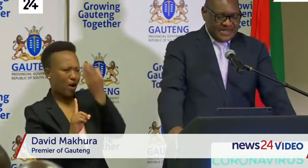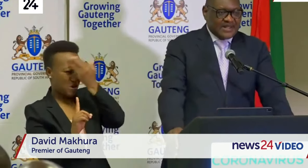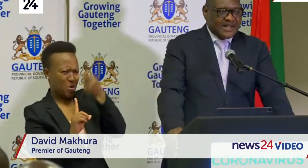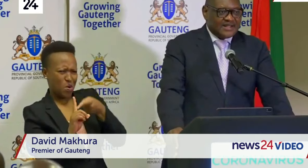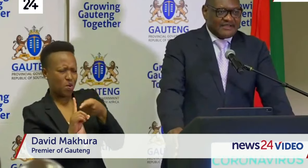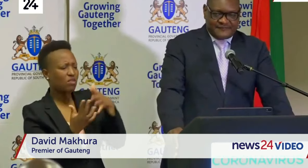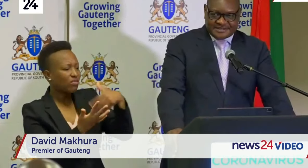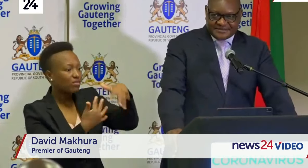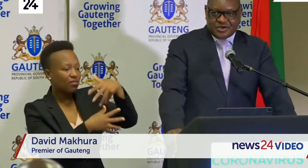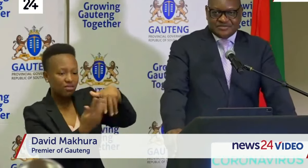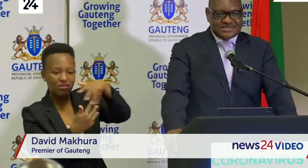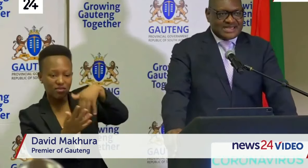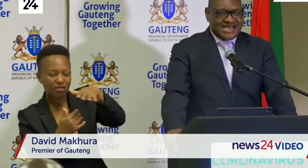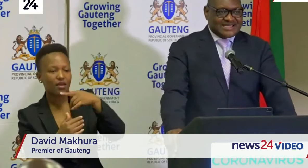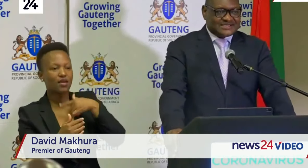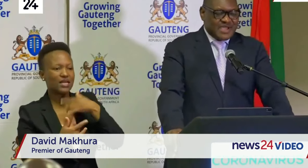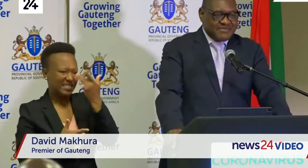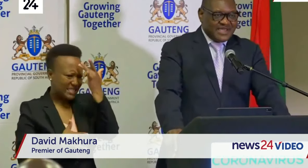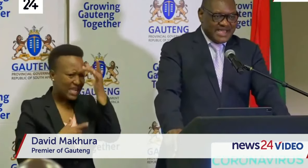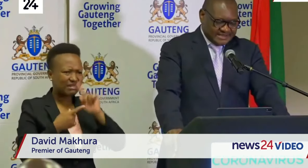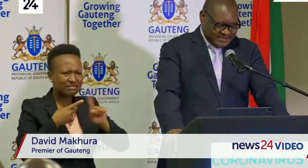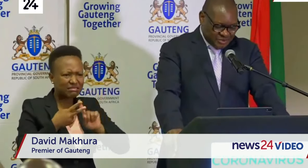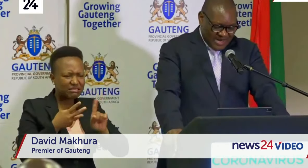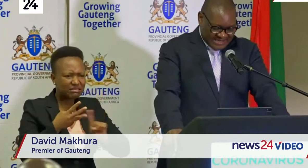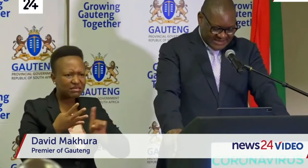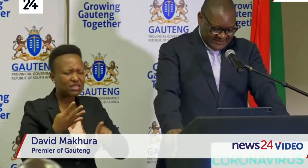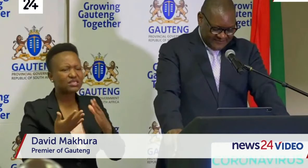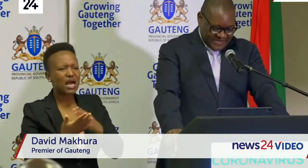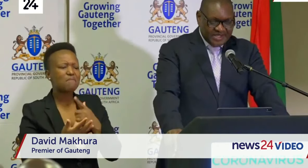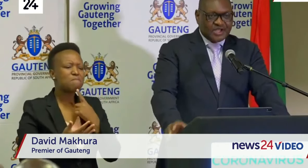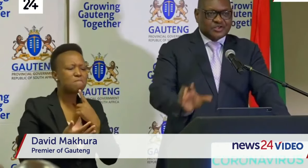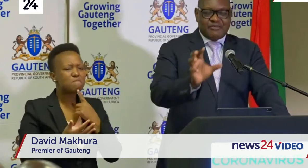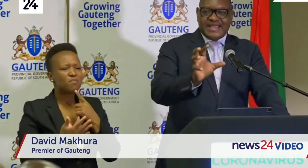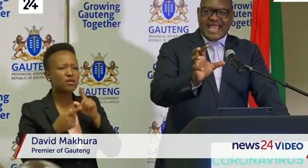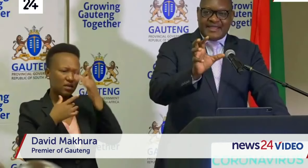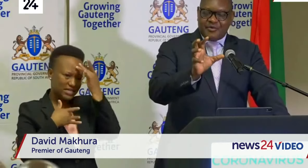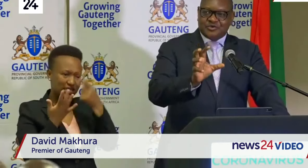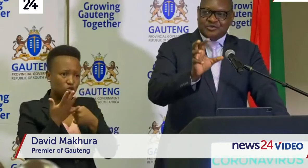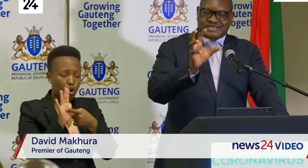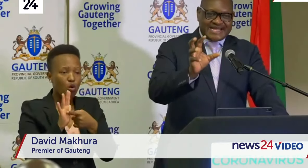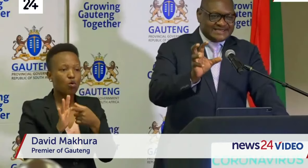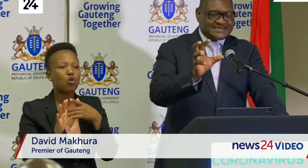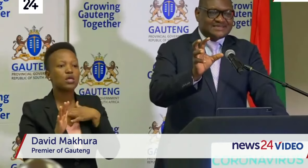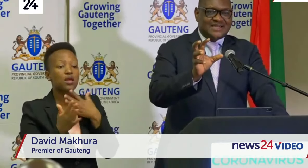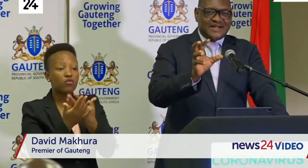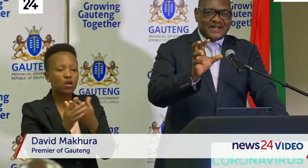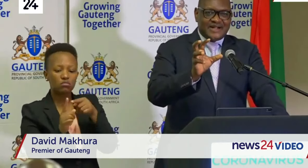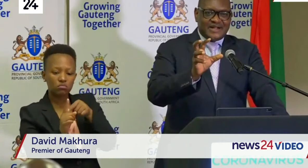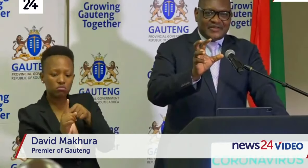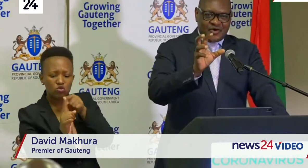have symptoms and others may be asymptomatic. So being able to trace